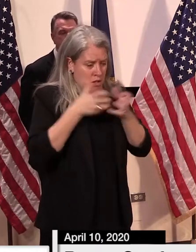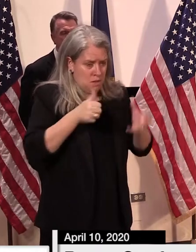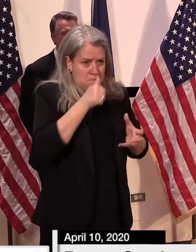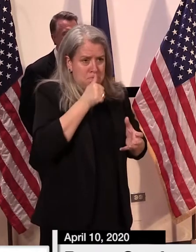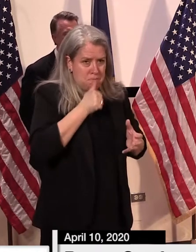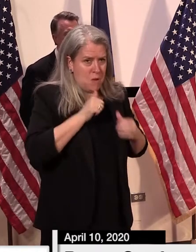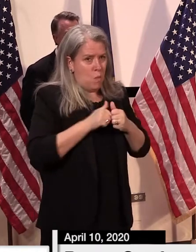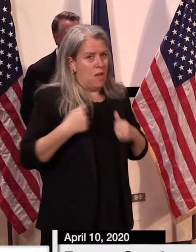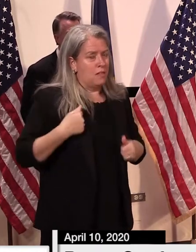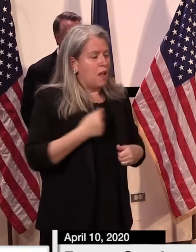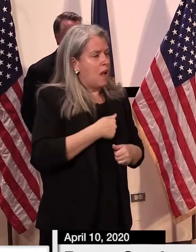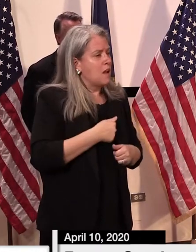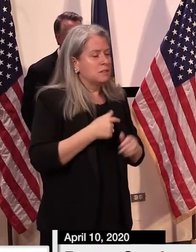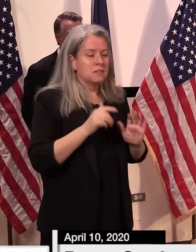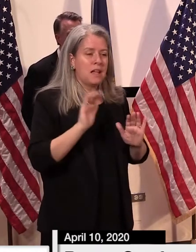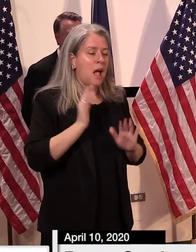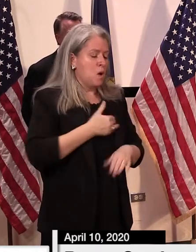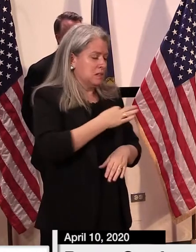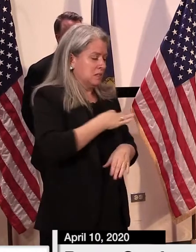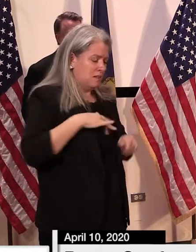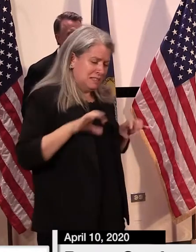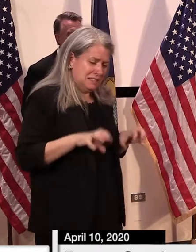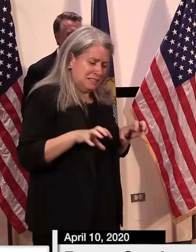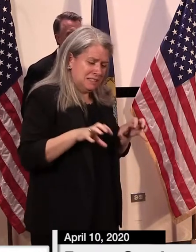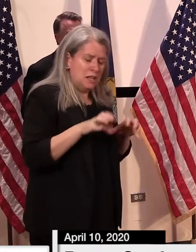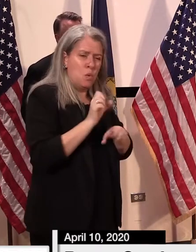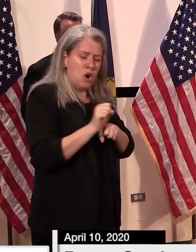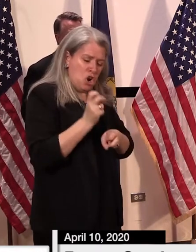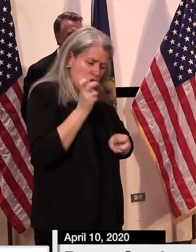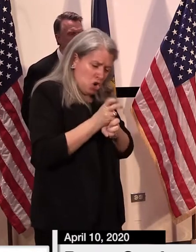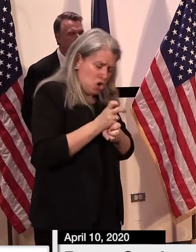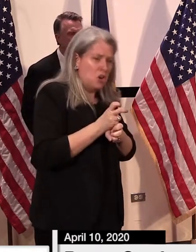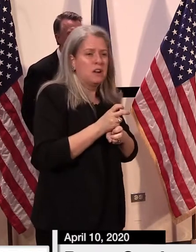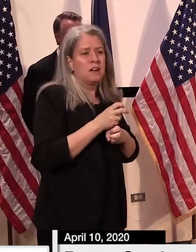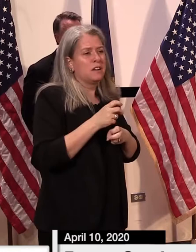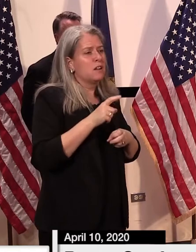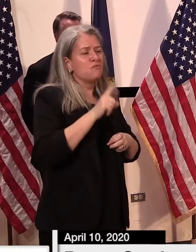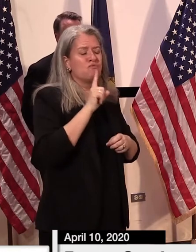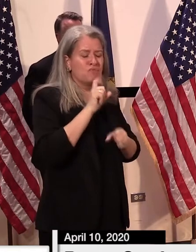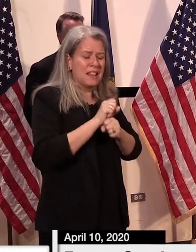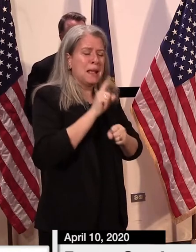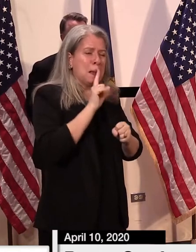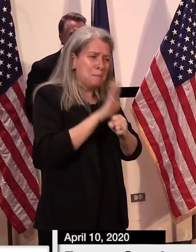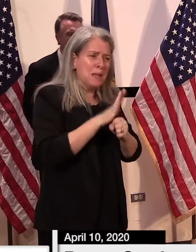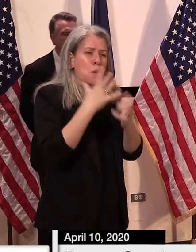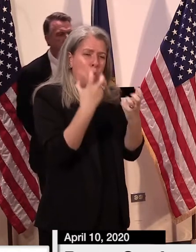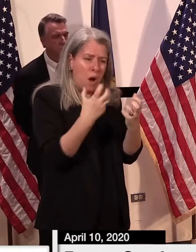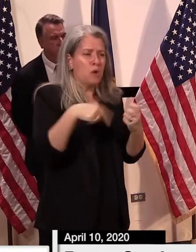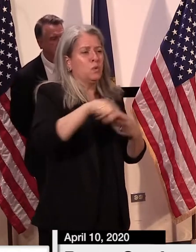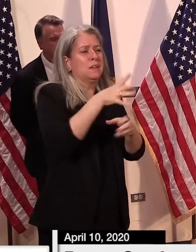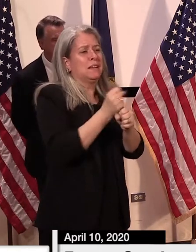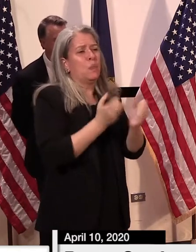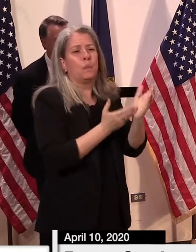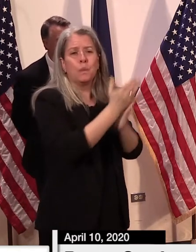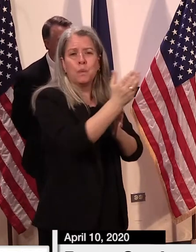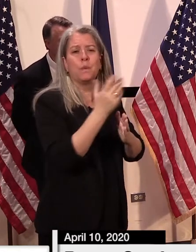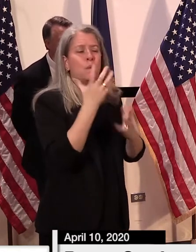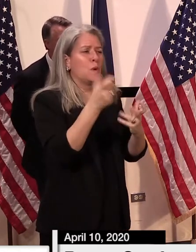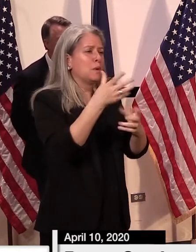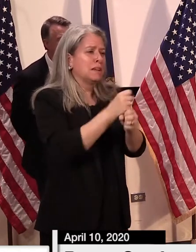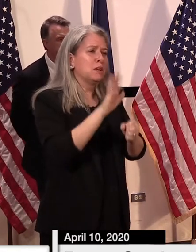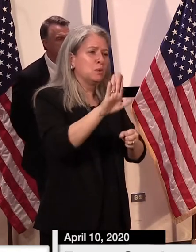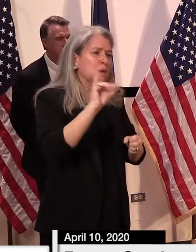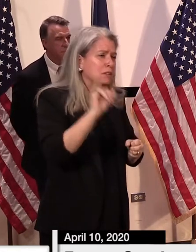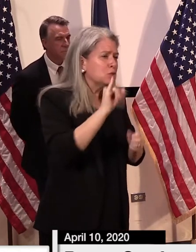and just know that our staff is working extremely hard. They are truly committed to what they're doing, and it is incredibly